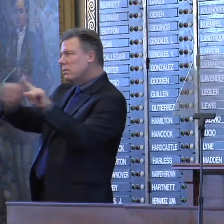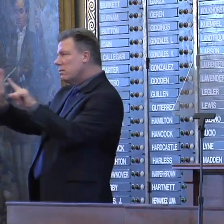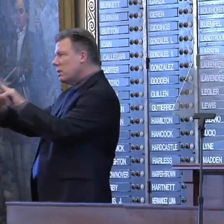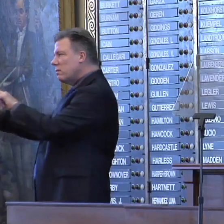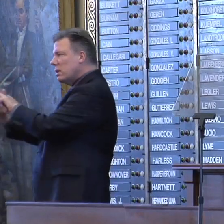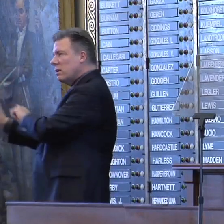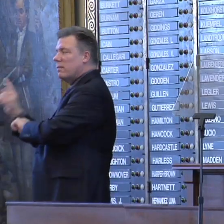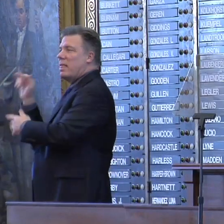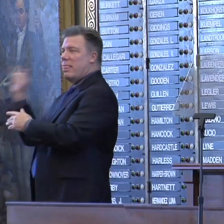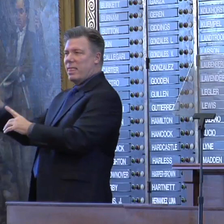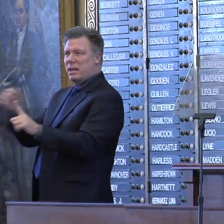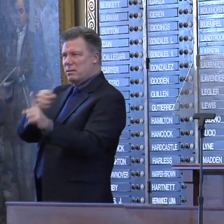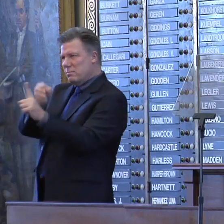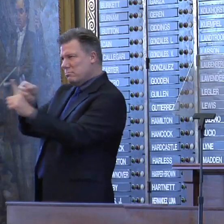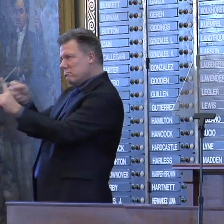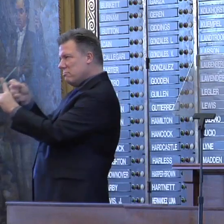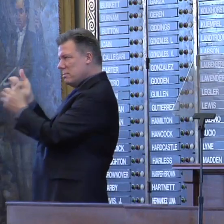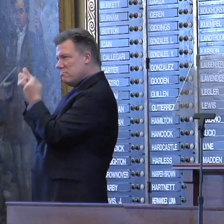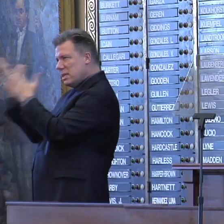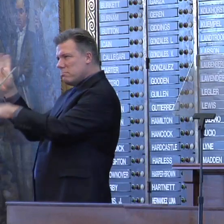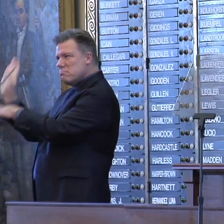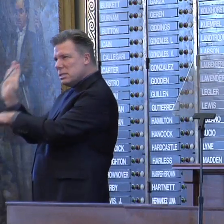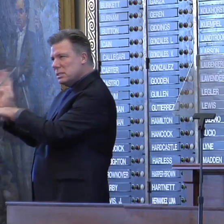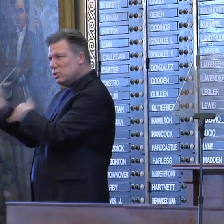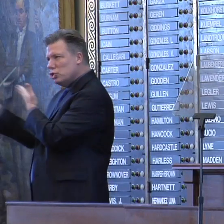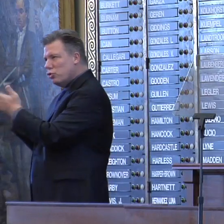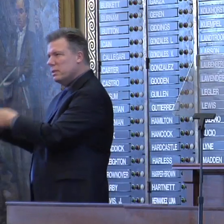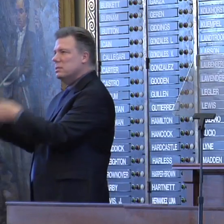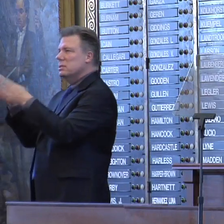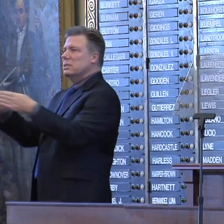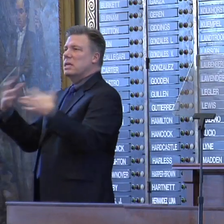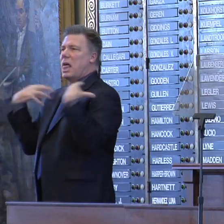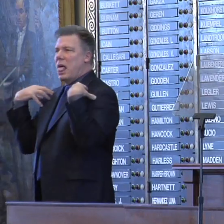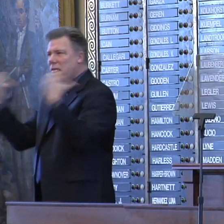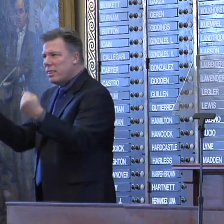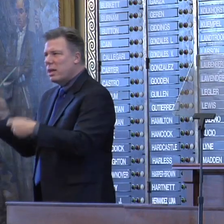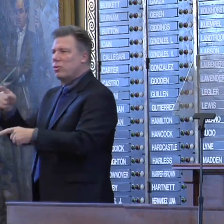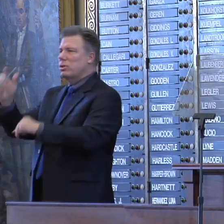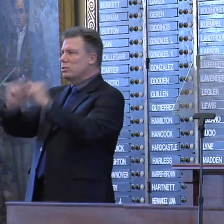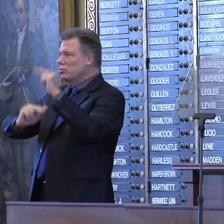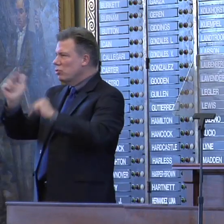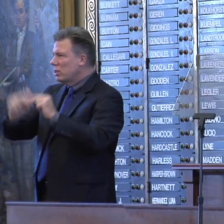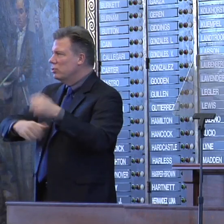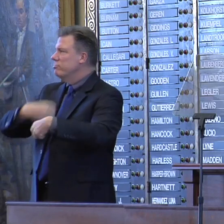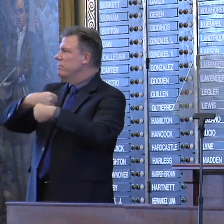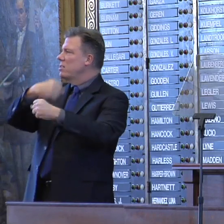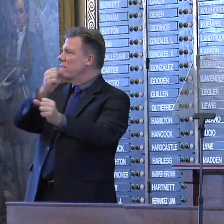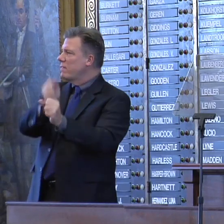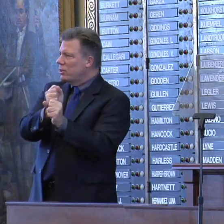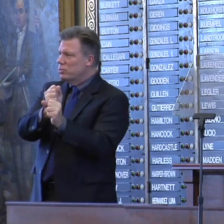occurred across a wide variety, including business services, health care, construction, manufacturing, hospitality,